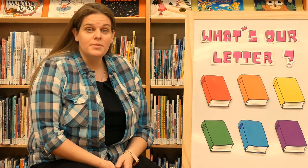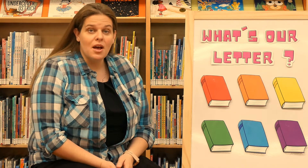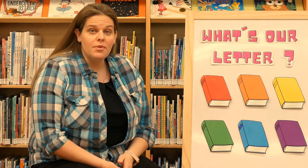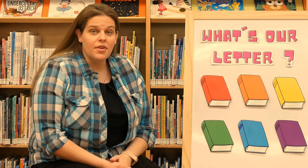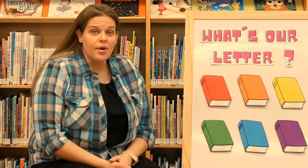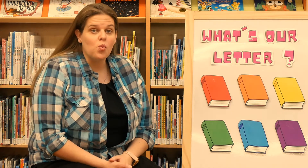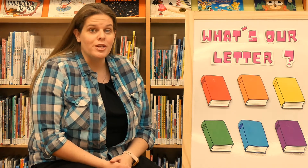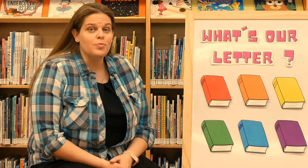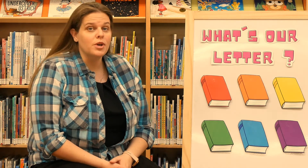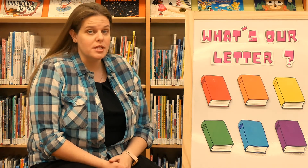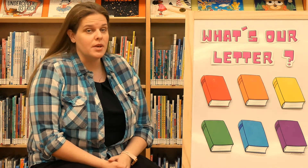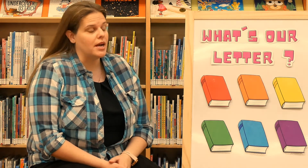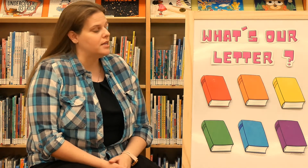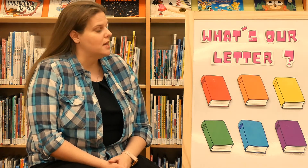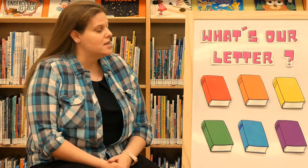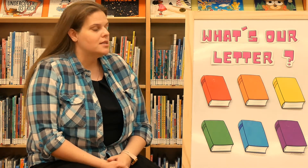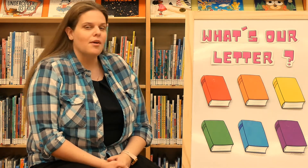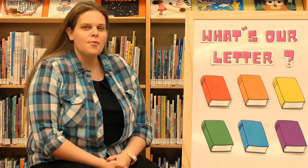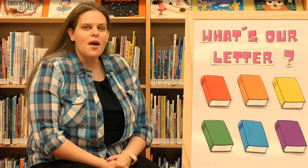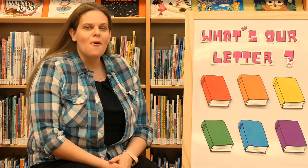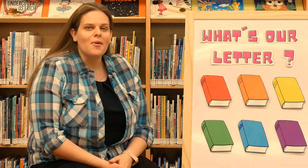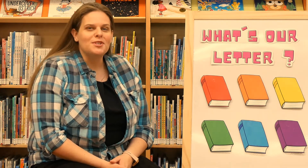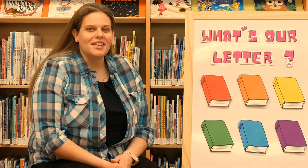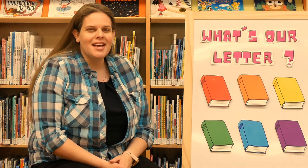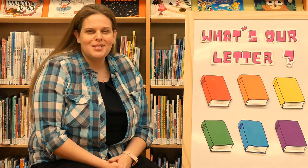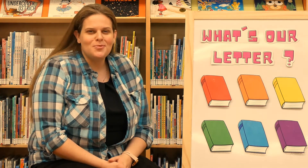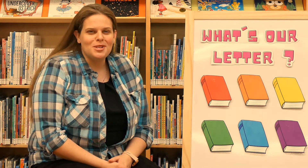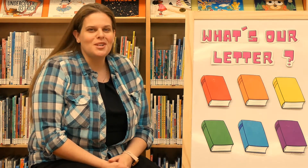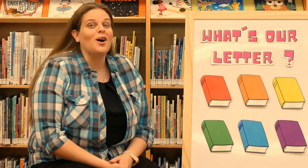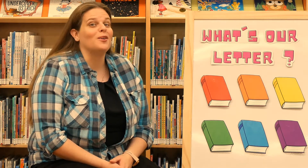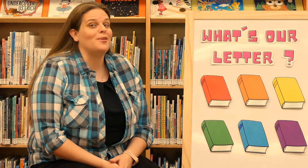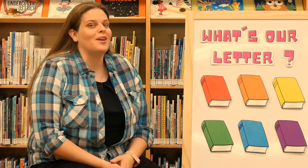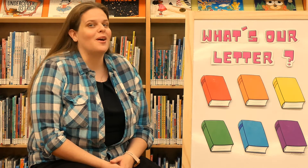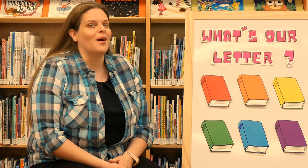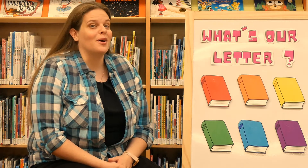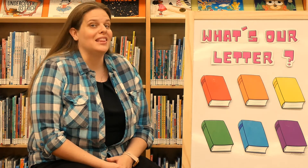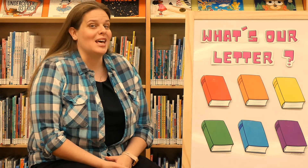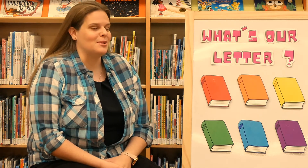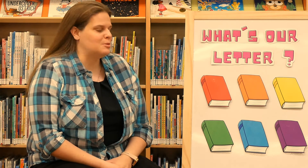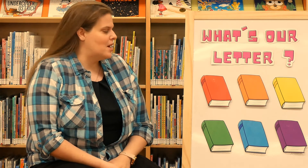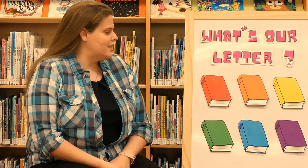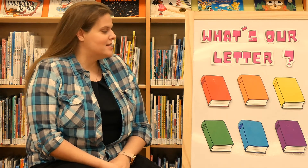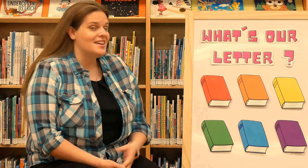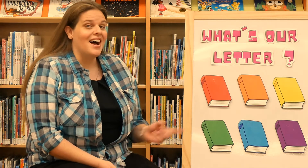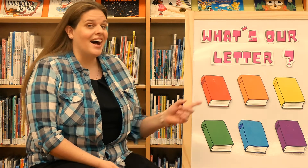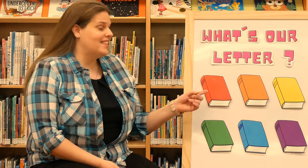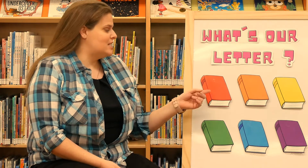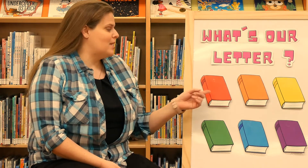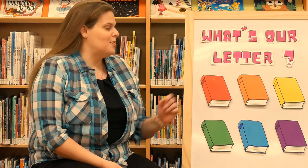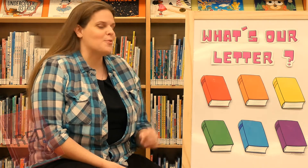to help me figure out which book it's behind. So everyone at home, want you to guess which color you think our letter is behind. I think it's behind the